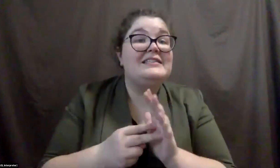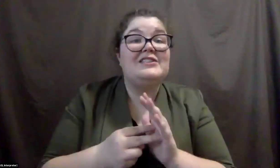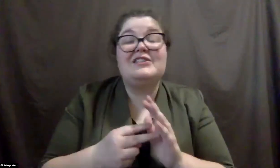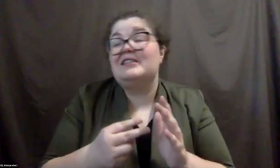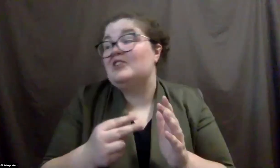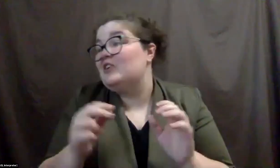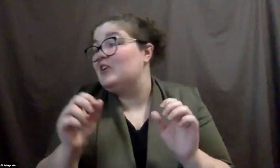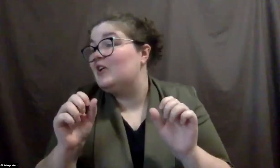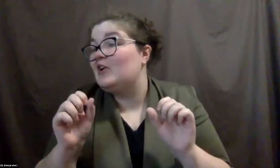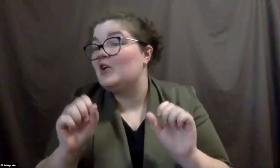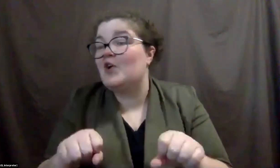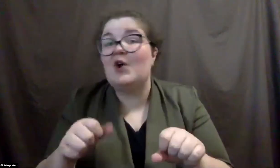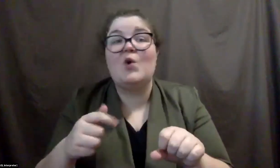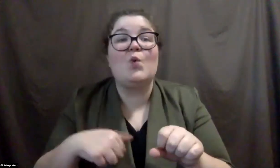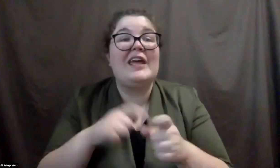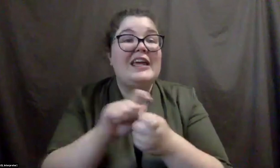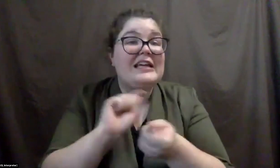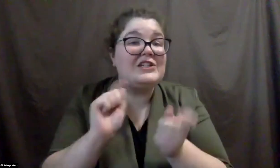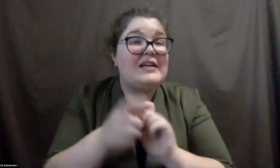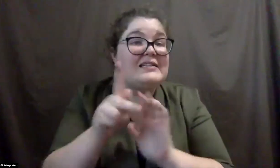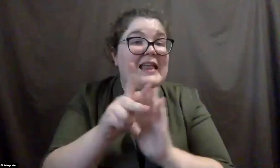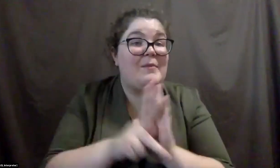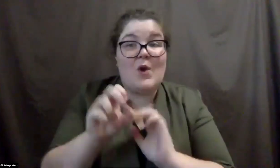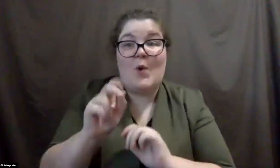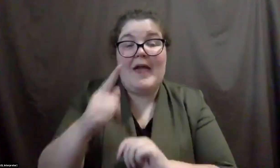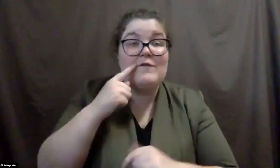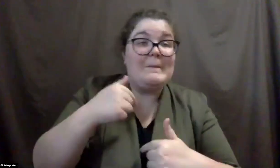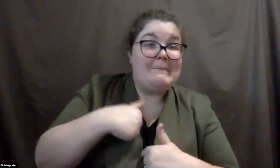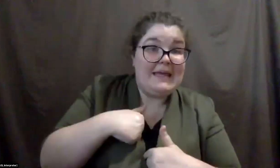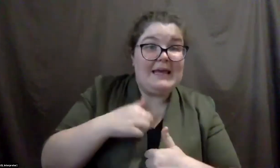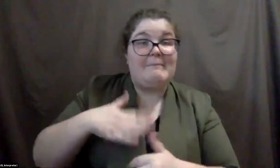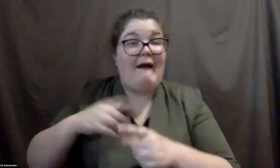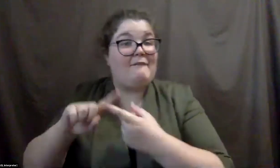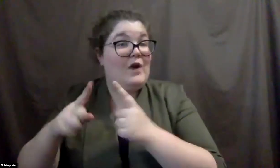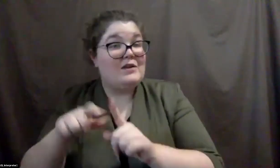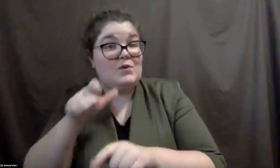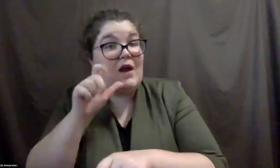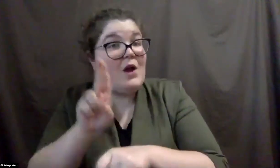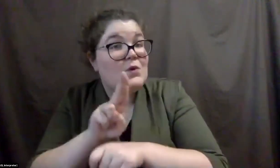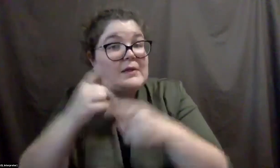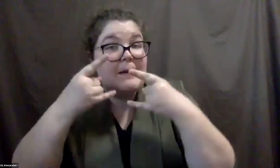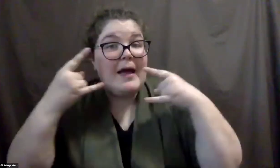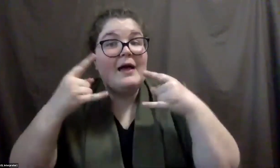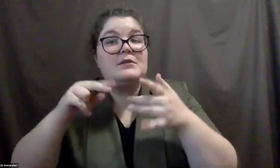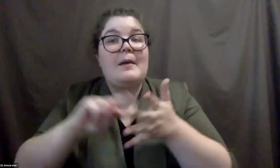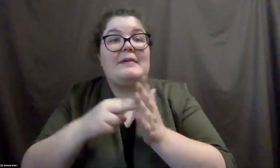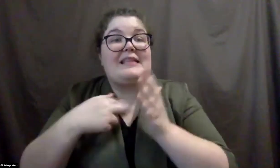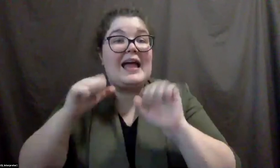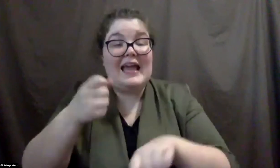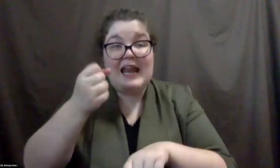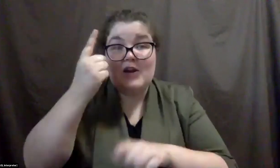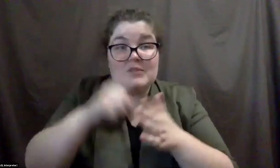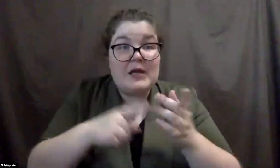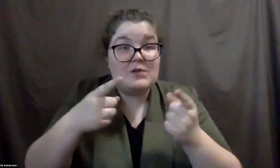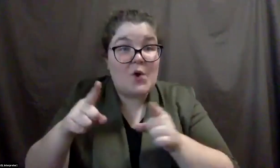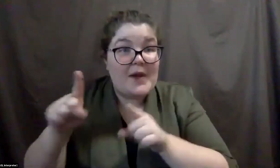lift that policy and make it okay for my companion to not wear a mask so I can understand what they're saying if we don't have a face